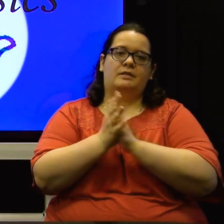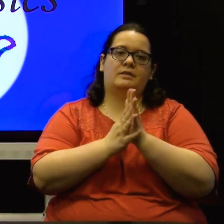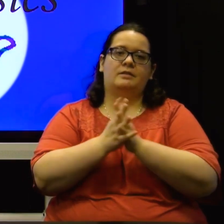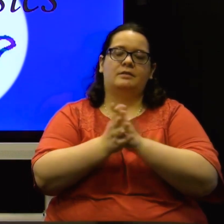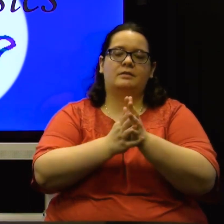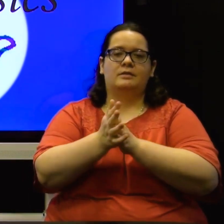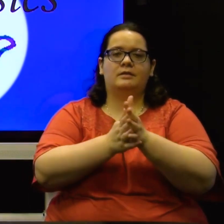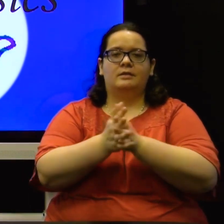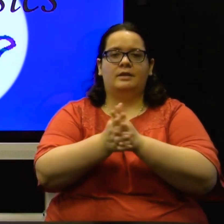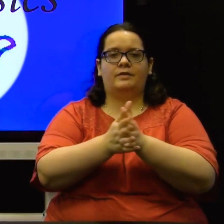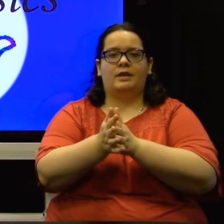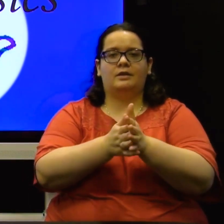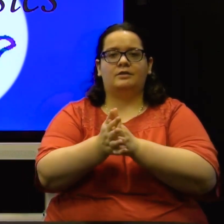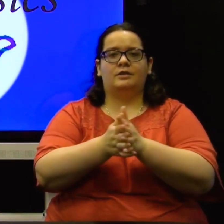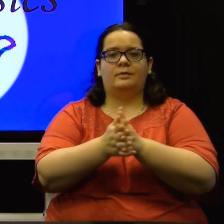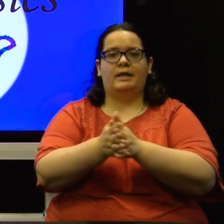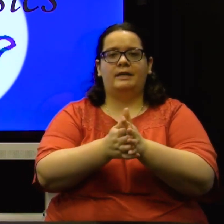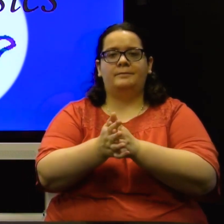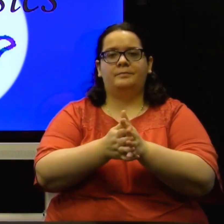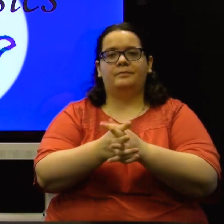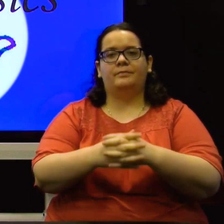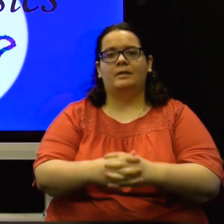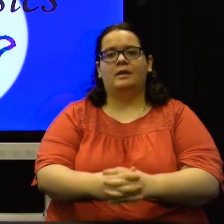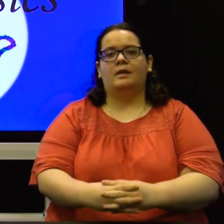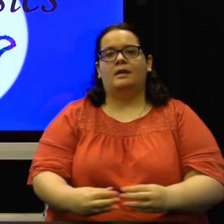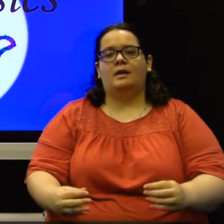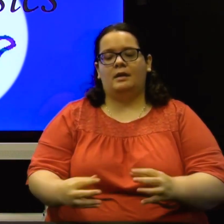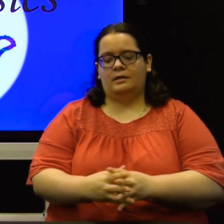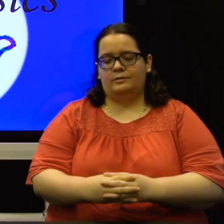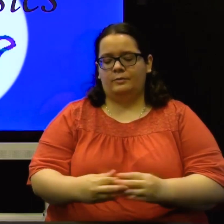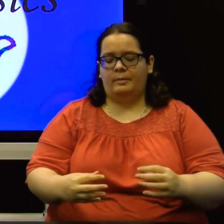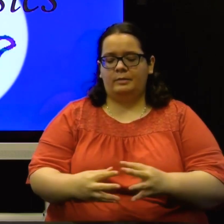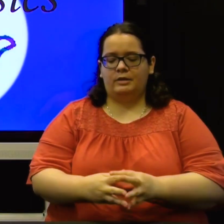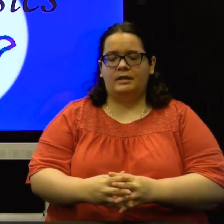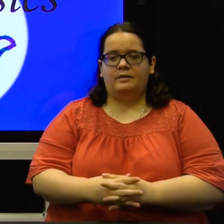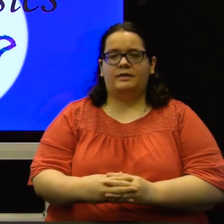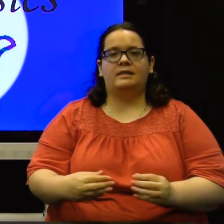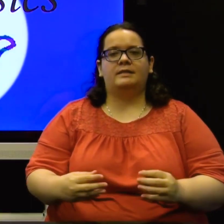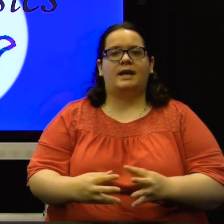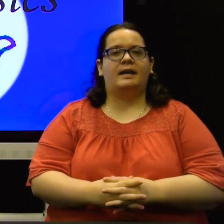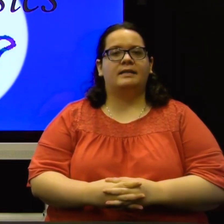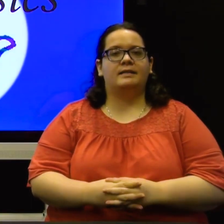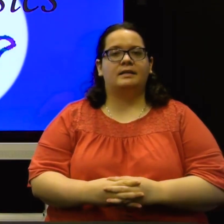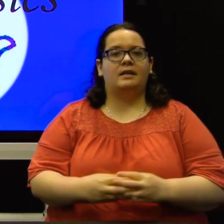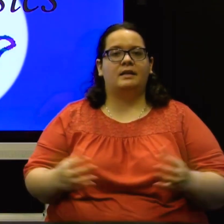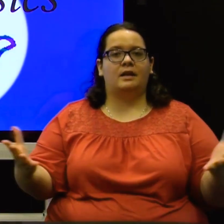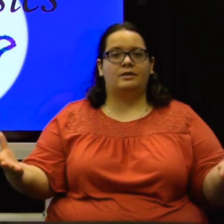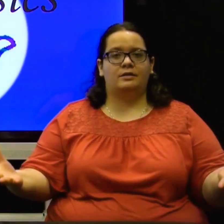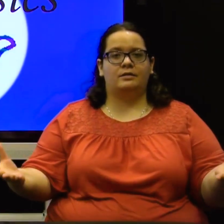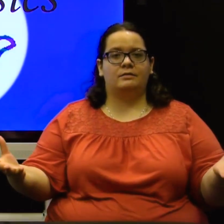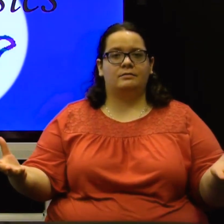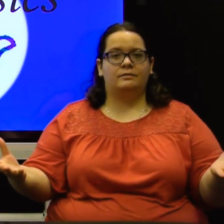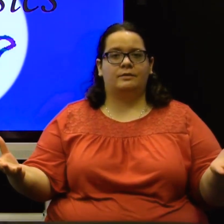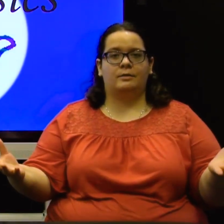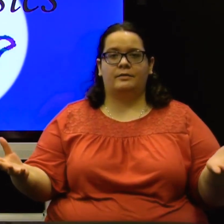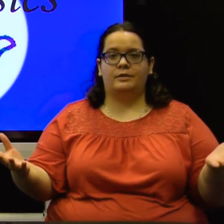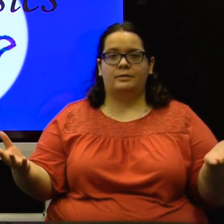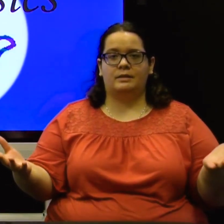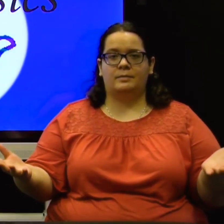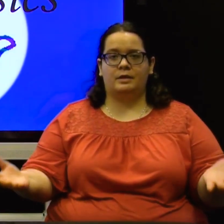if they aren't already. And remember, think of this as any other form of doing something